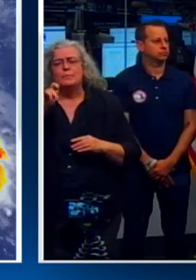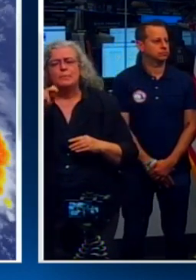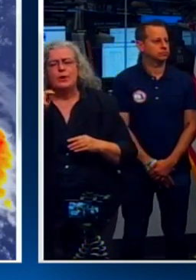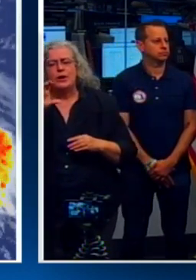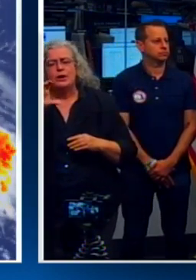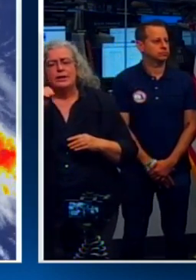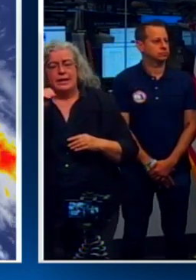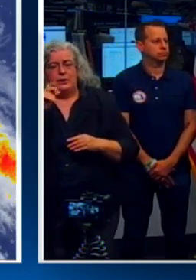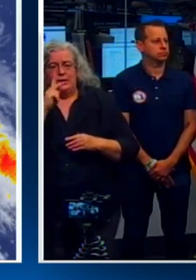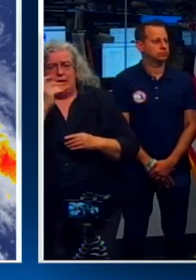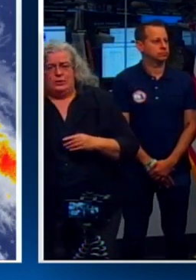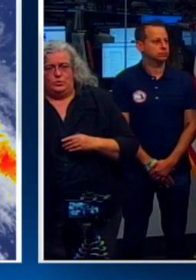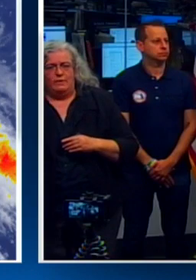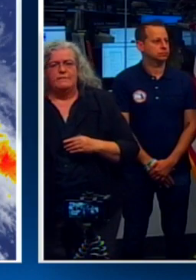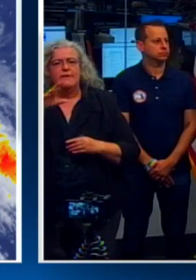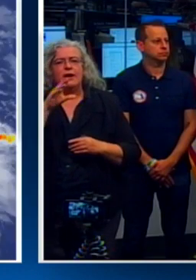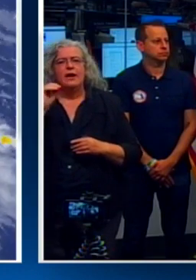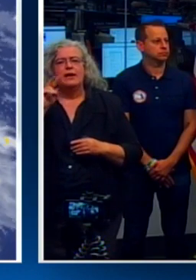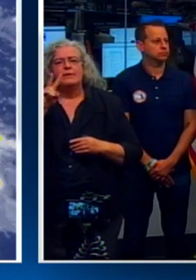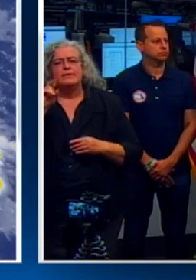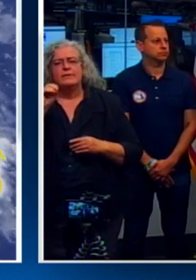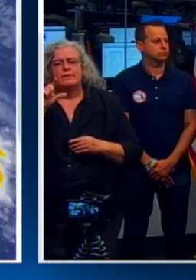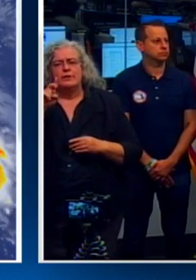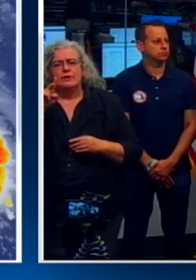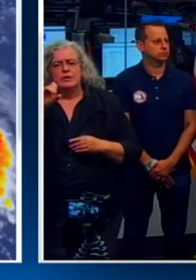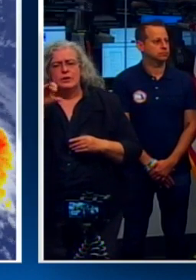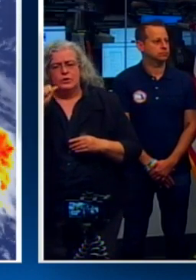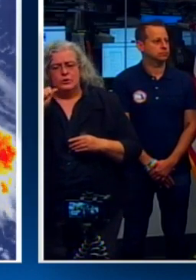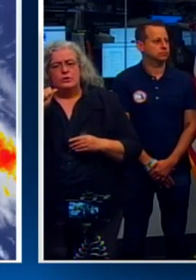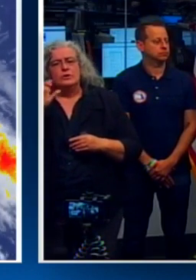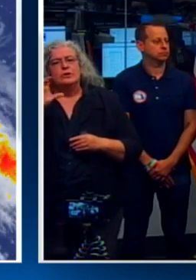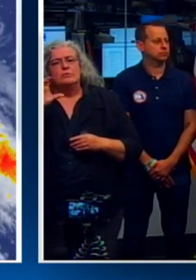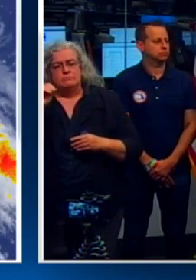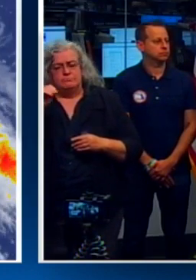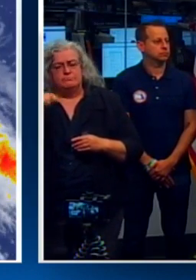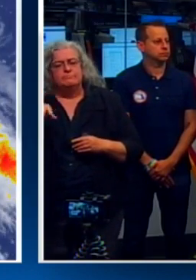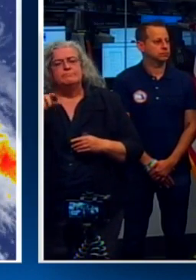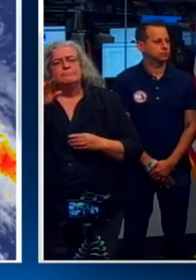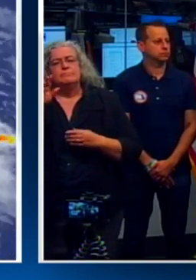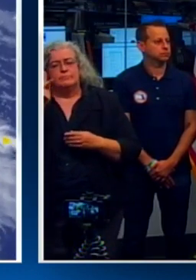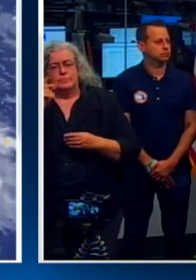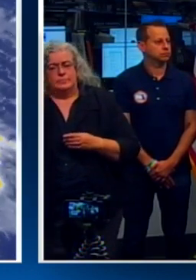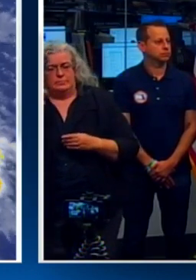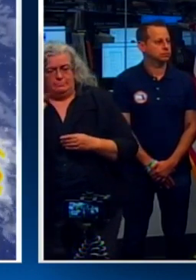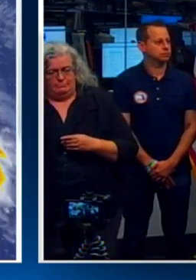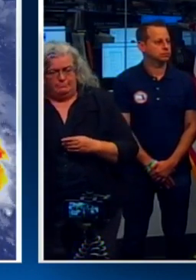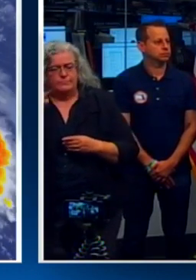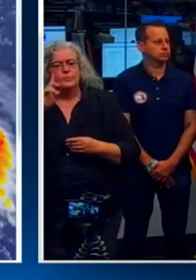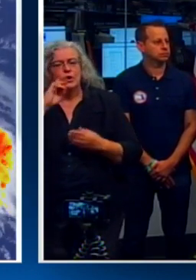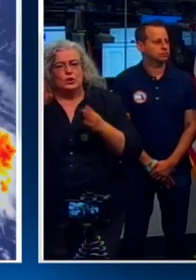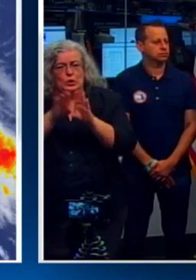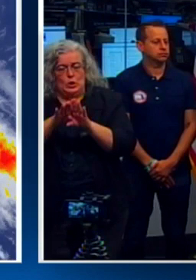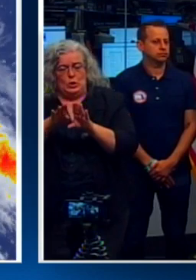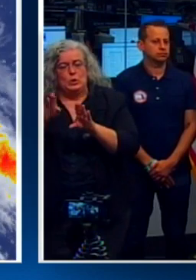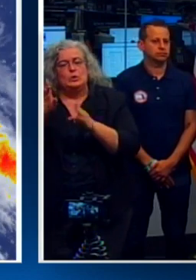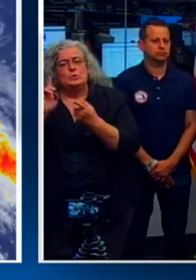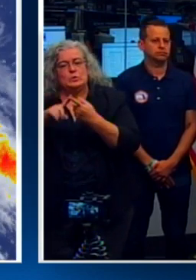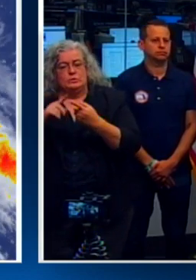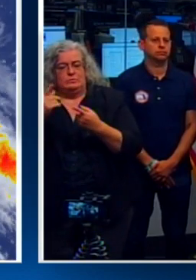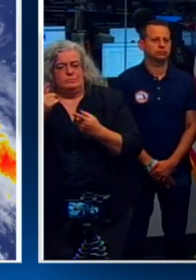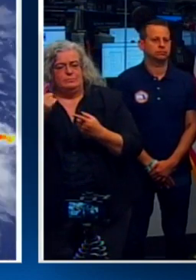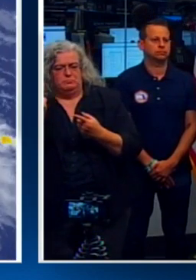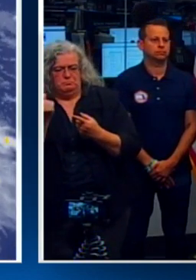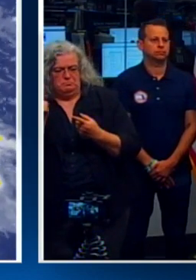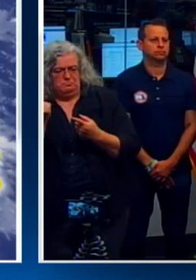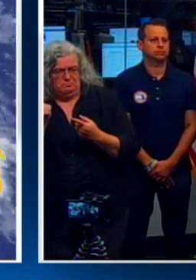Volusia County have also announced closures for Tuesday, September 3rd. As you know, Monday is Labor Day, so the schools are scheduled to be closed.